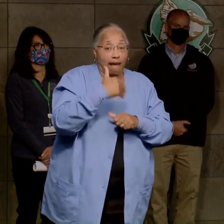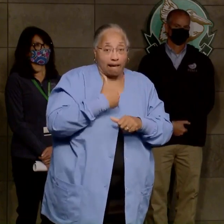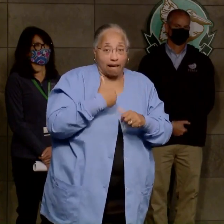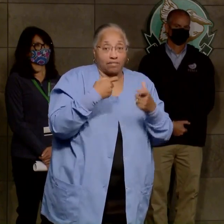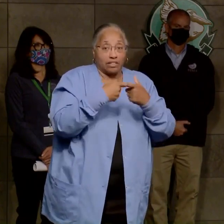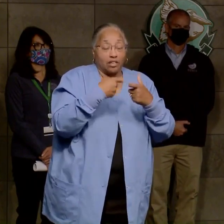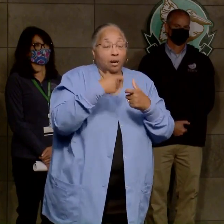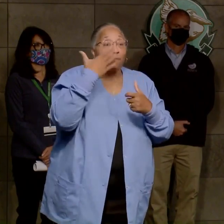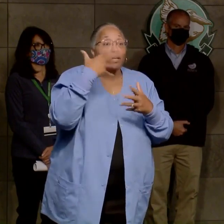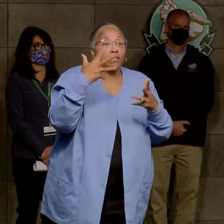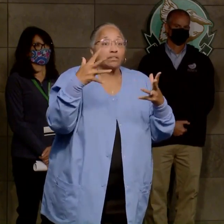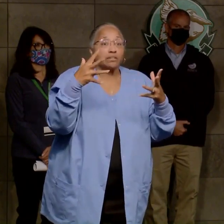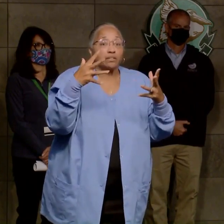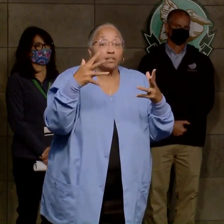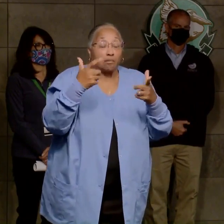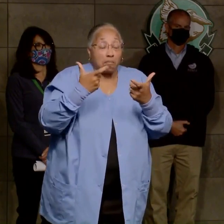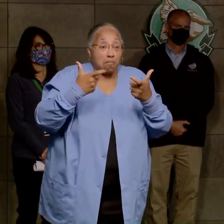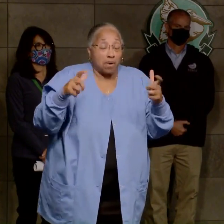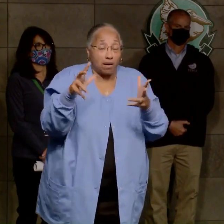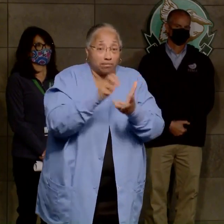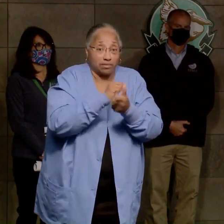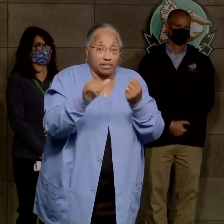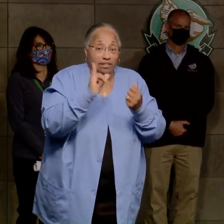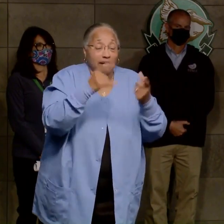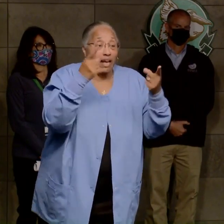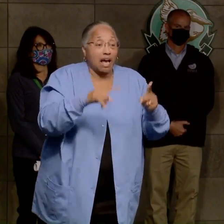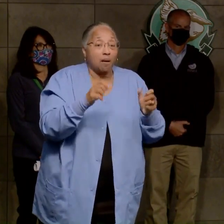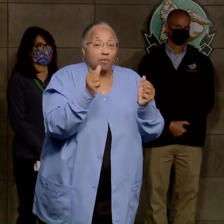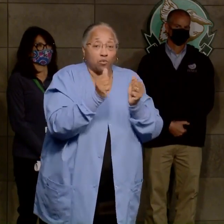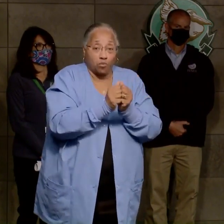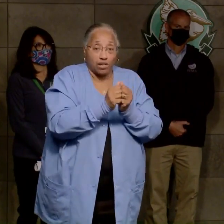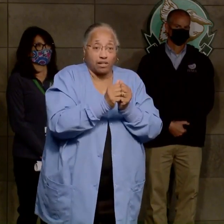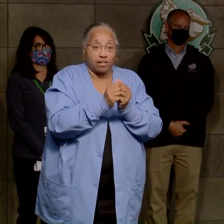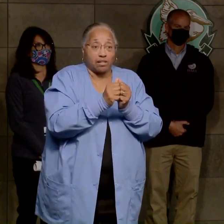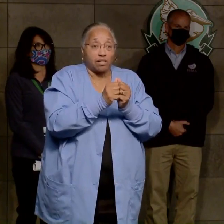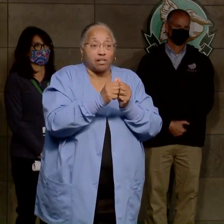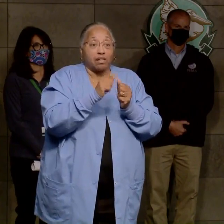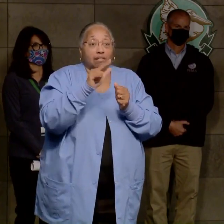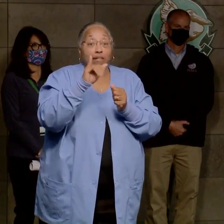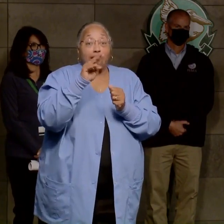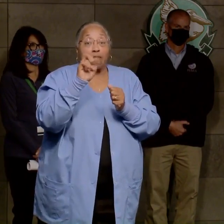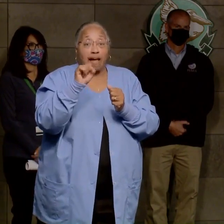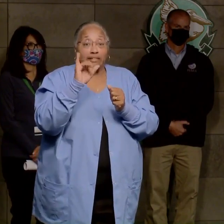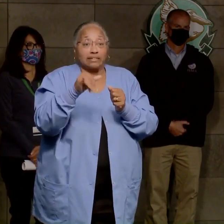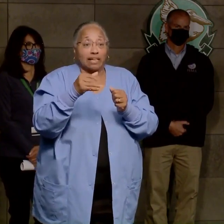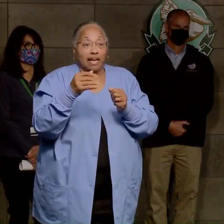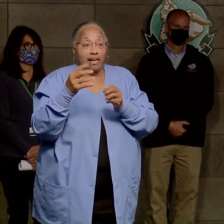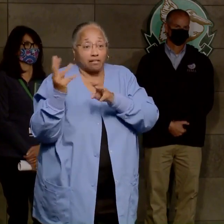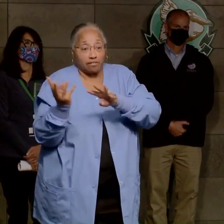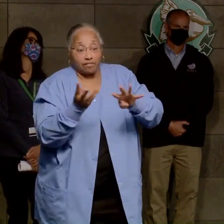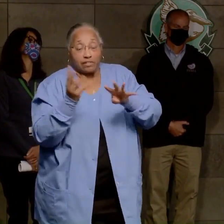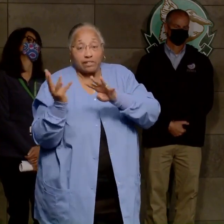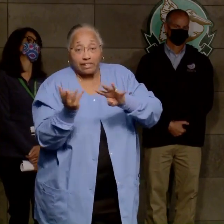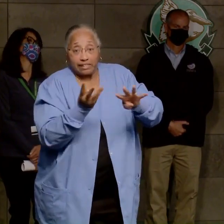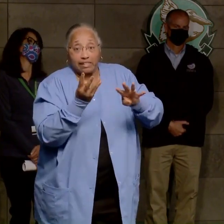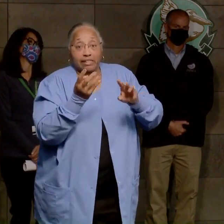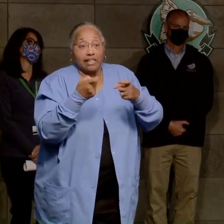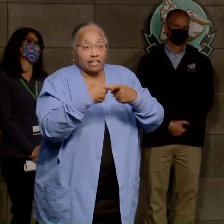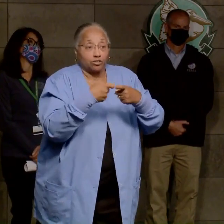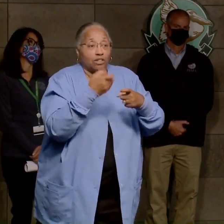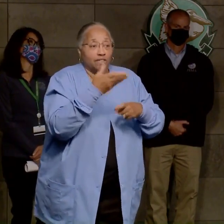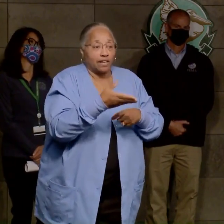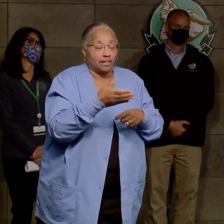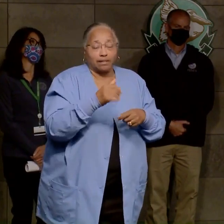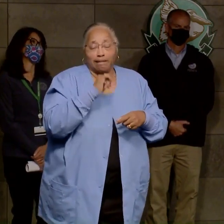the catastrophic damage done to the transmission lines that feed electricity into that parish. It won't be anything like that here in